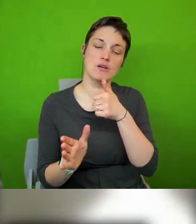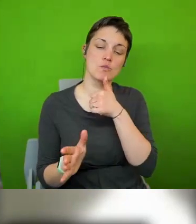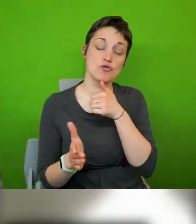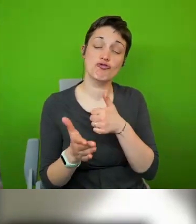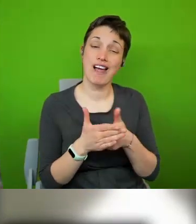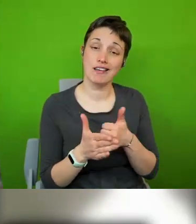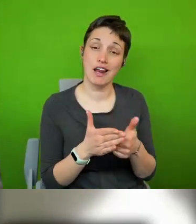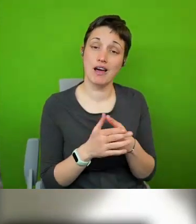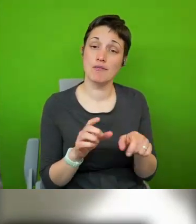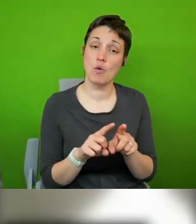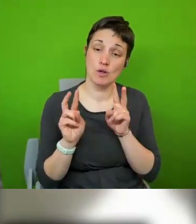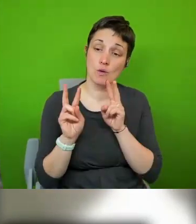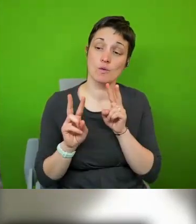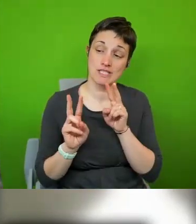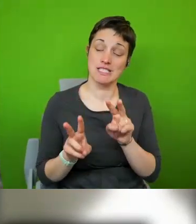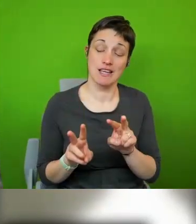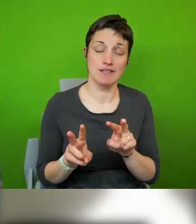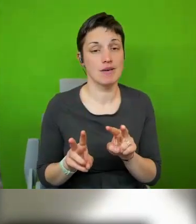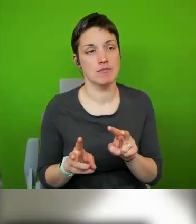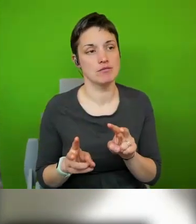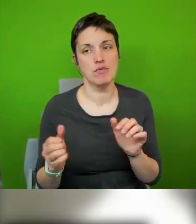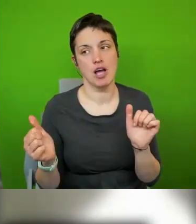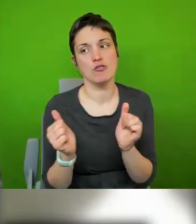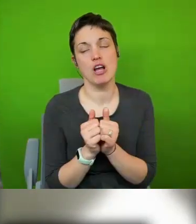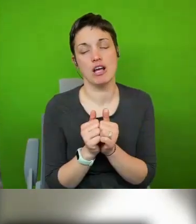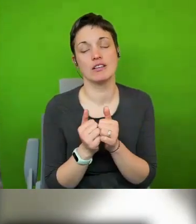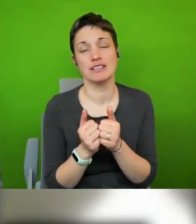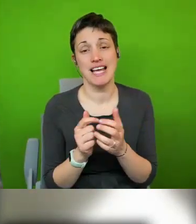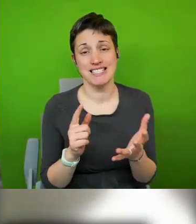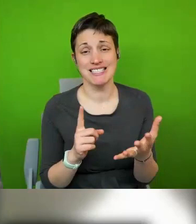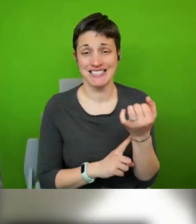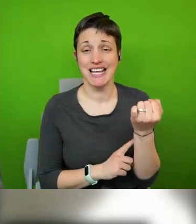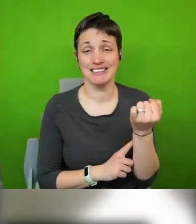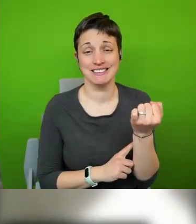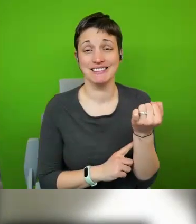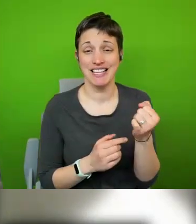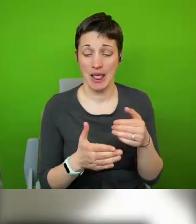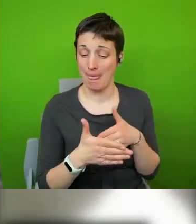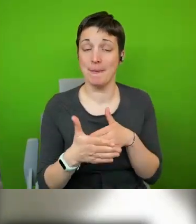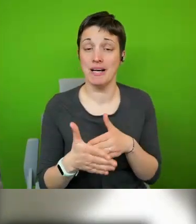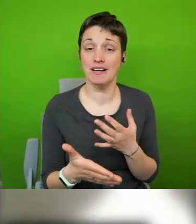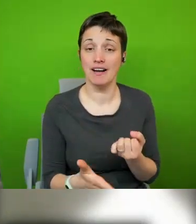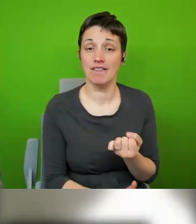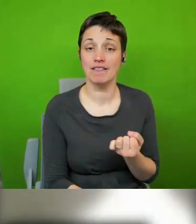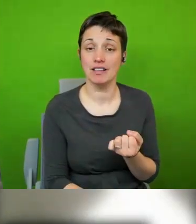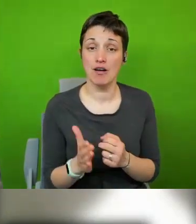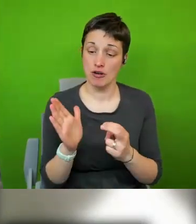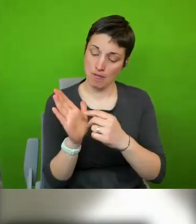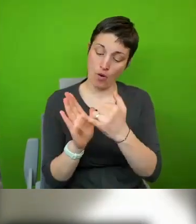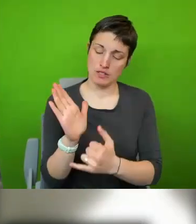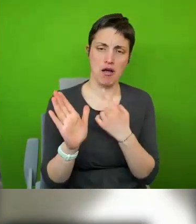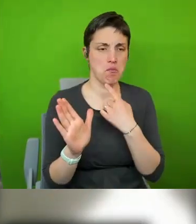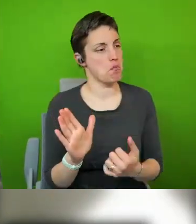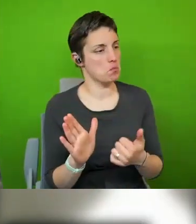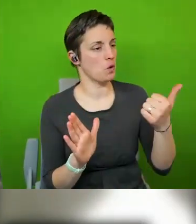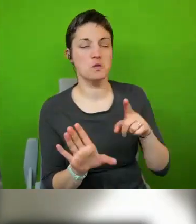but i'm all with you alison that the success is limited i mean if if you have a human rights report that essentially says this was a good year